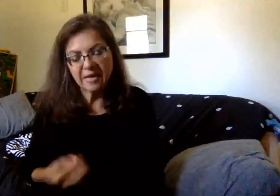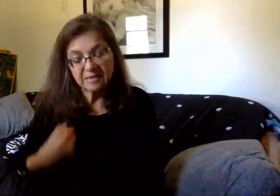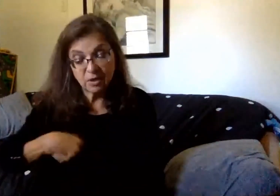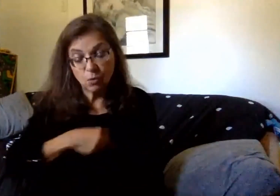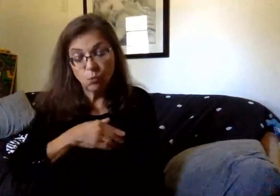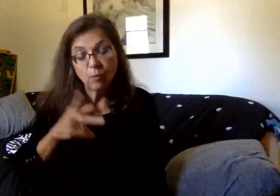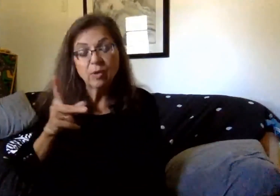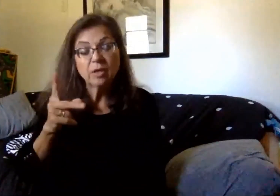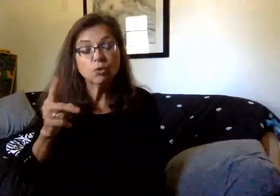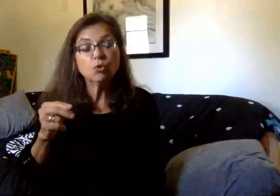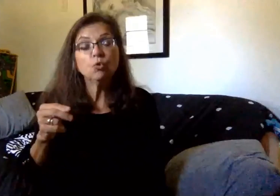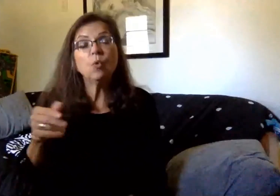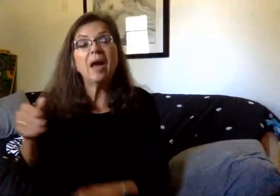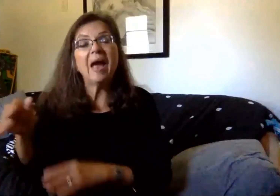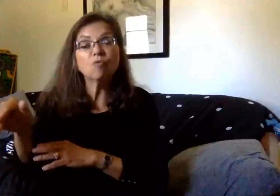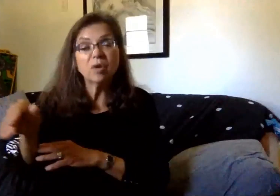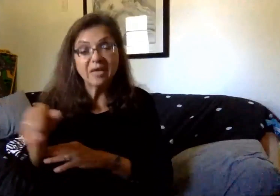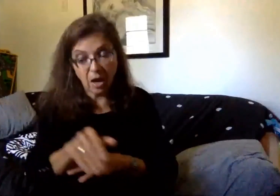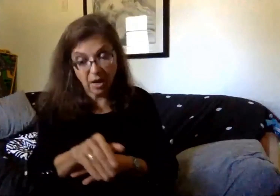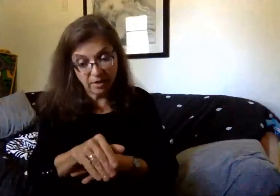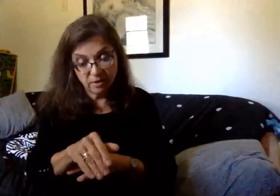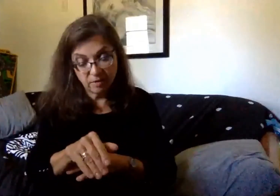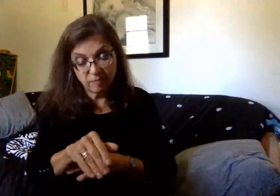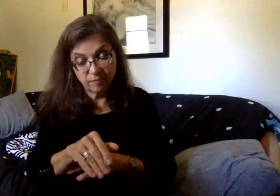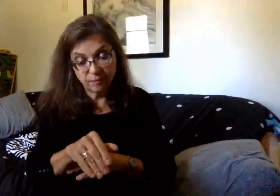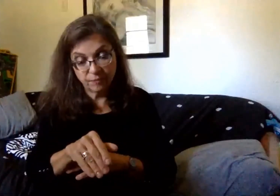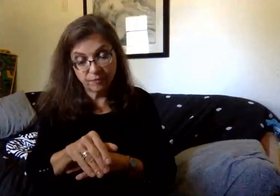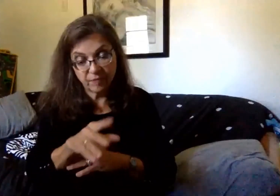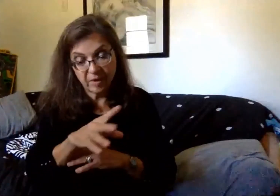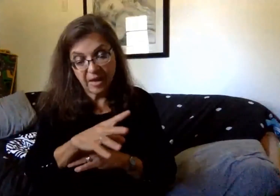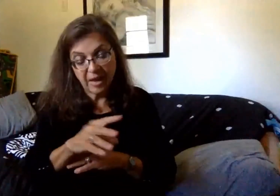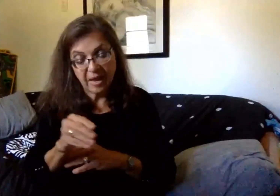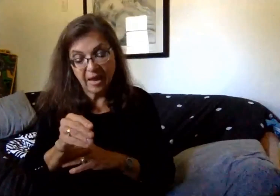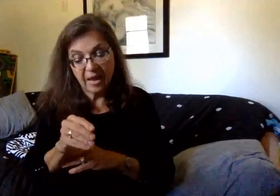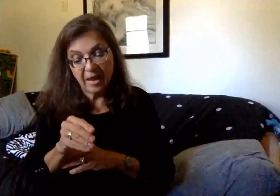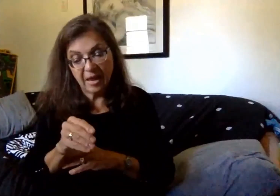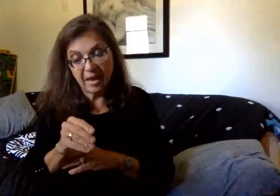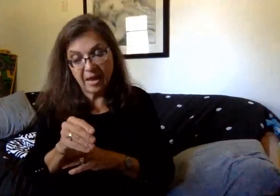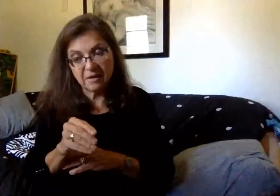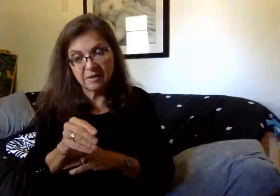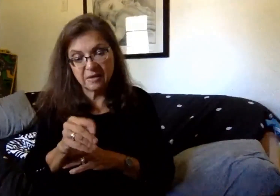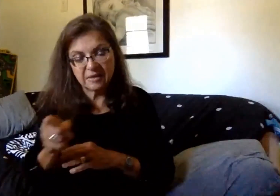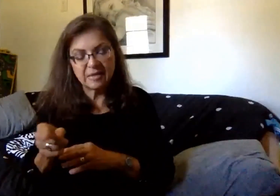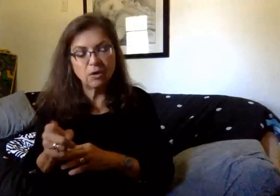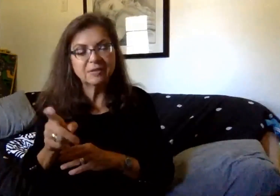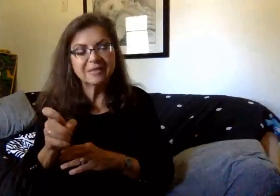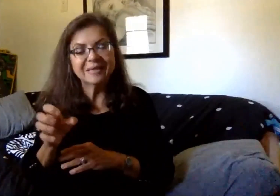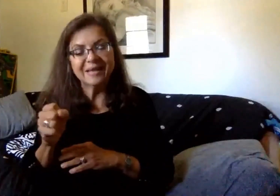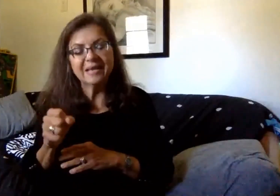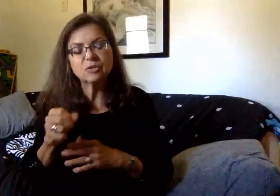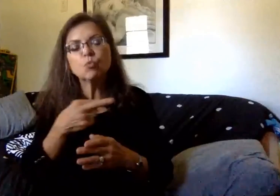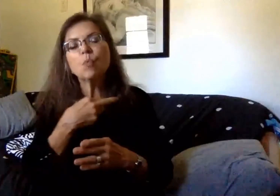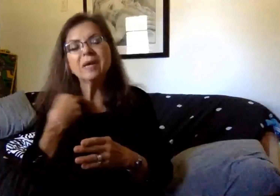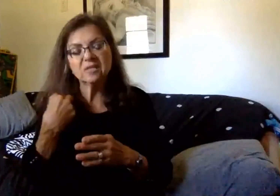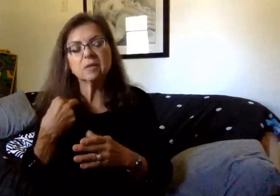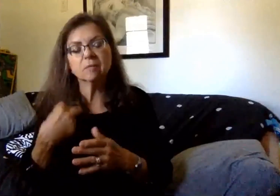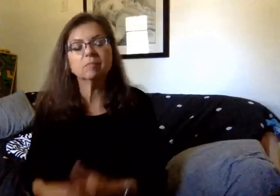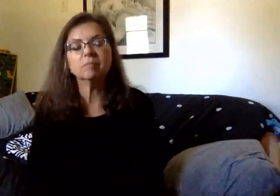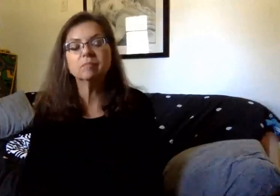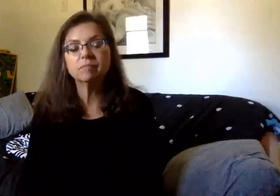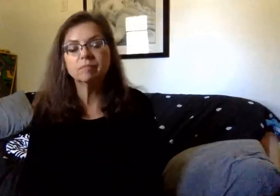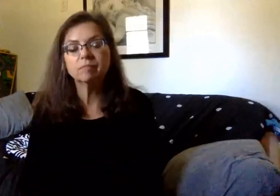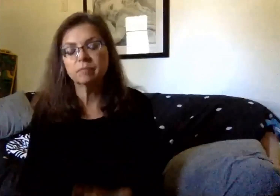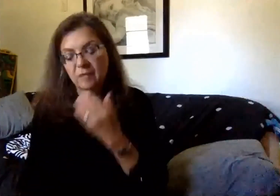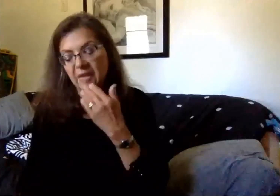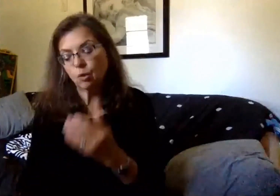be doing it every evening, and there won't be, there should be less risk of any cross-contamination. Thank you,